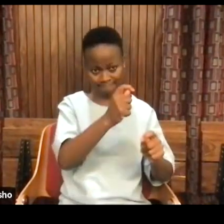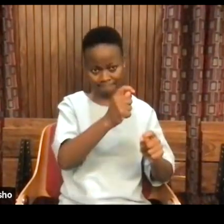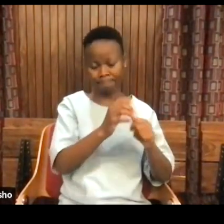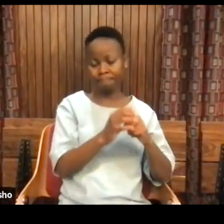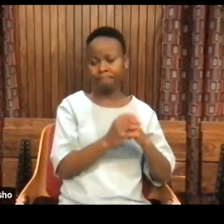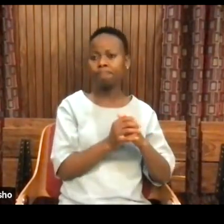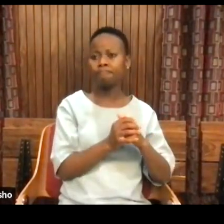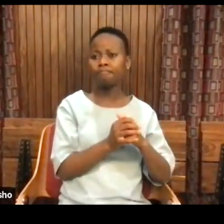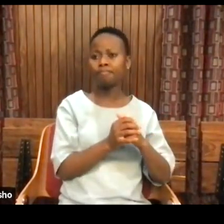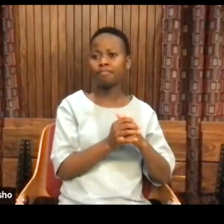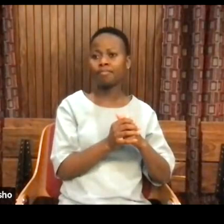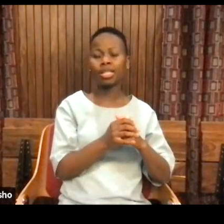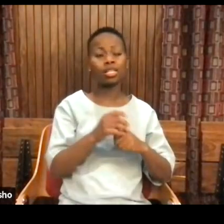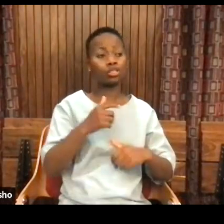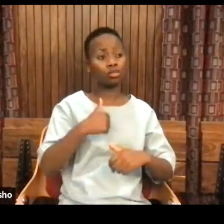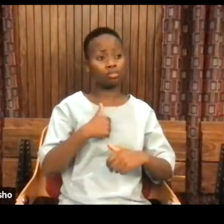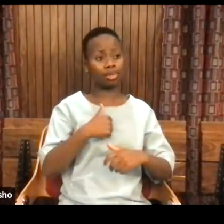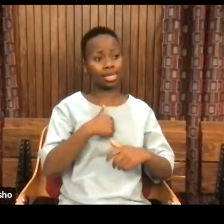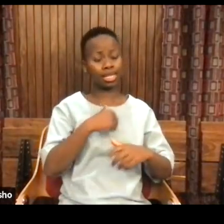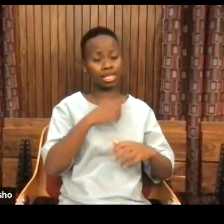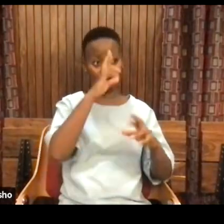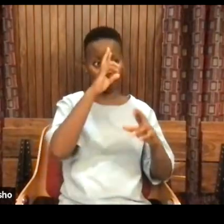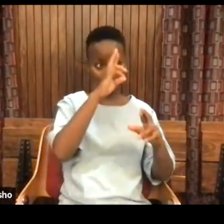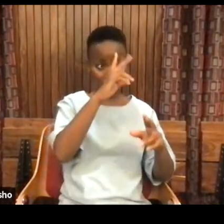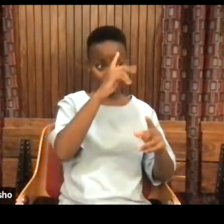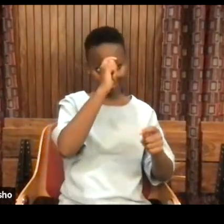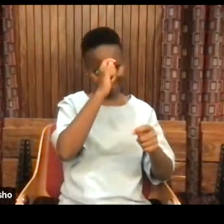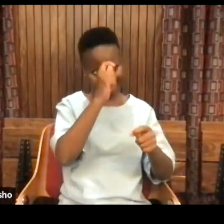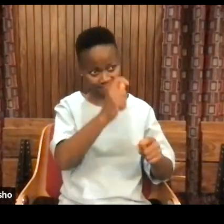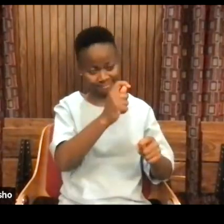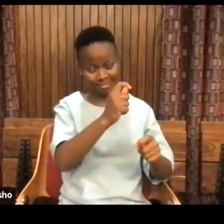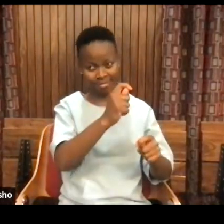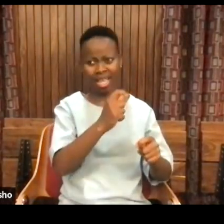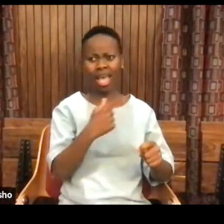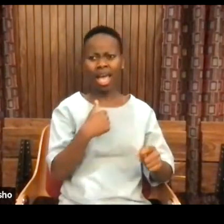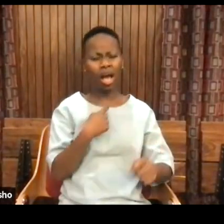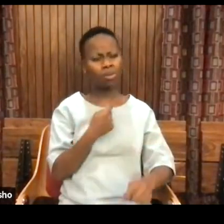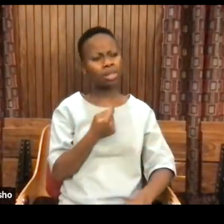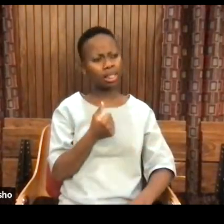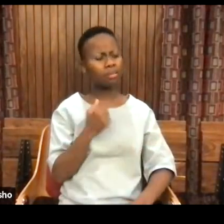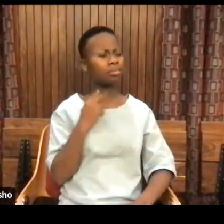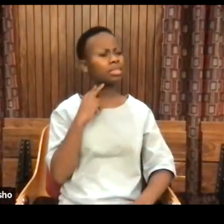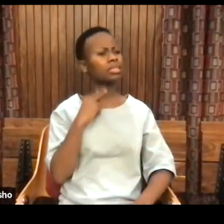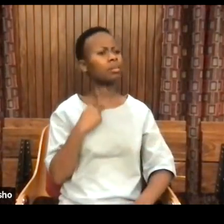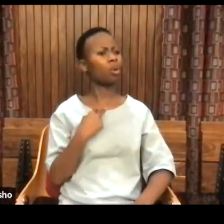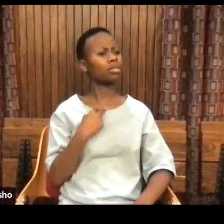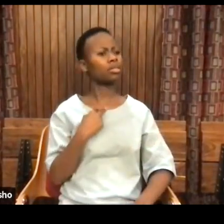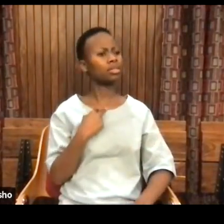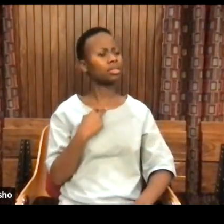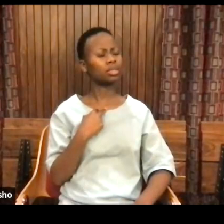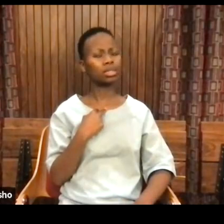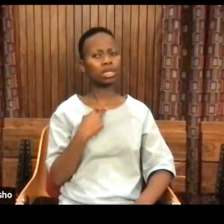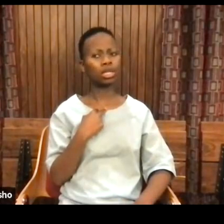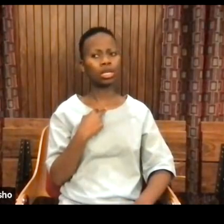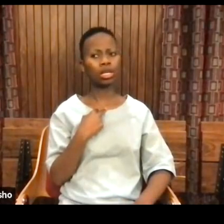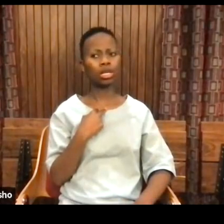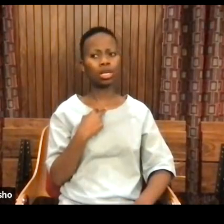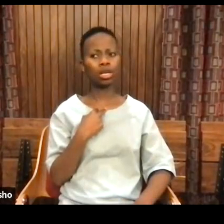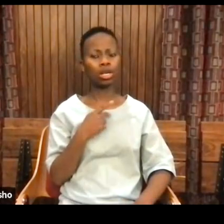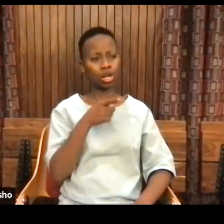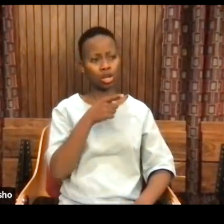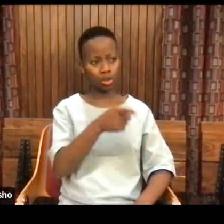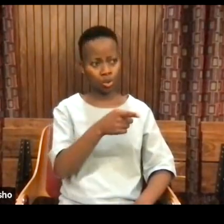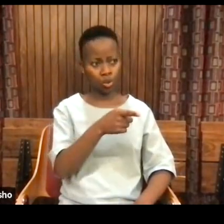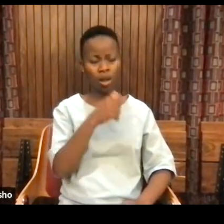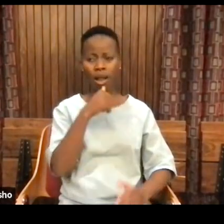with this respect and admiration that I was very disappointed to see that you had signed